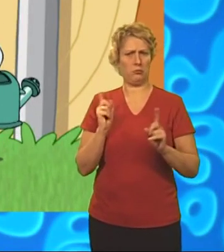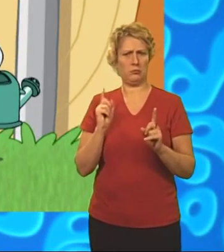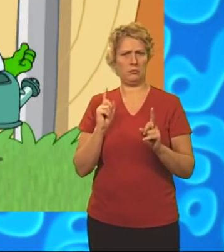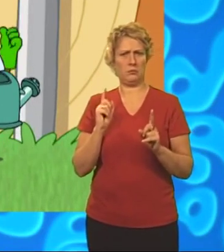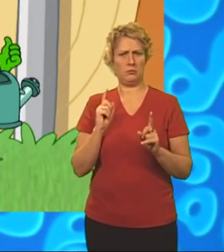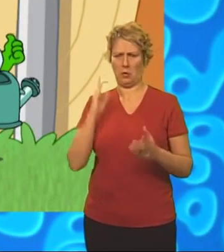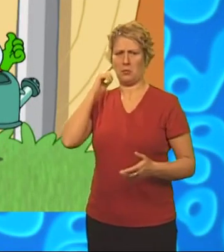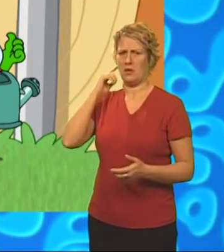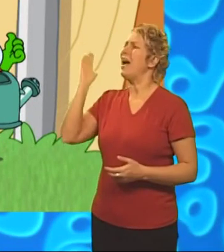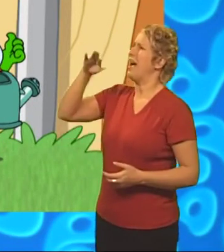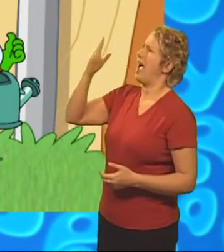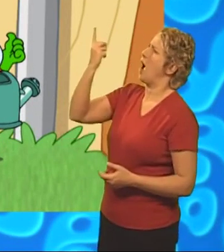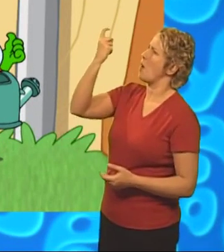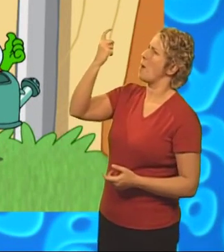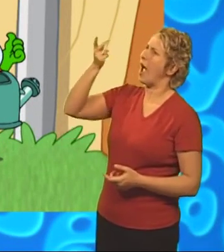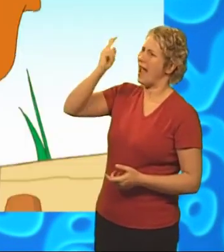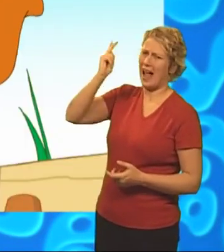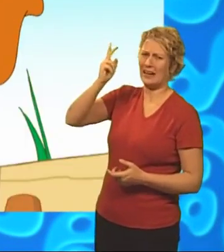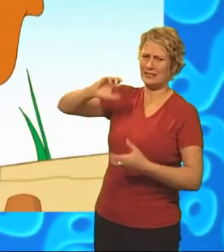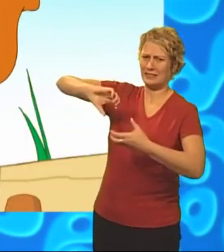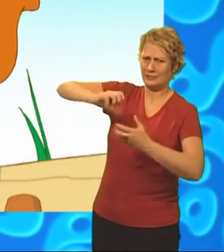Daphne, one more time, please.